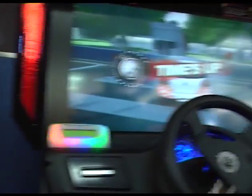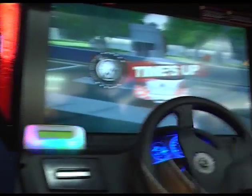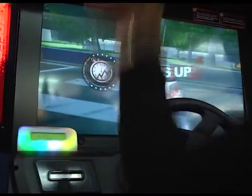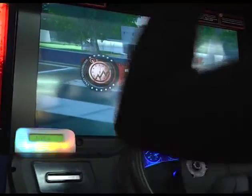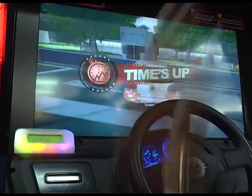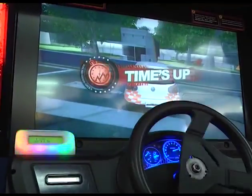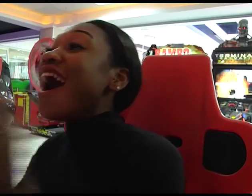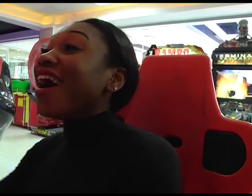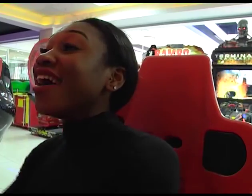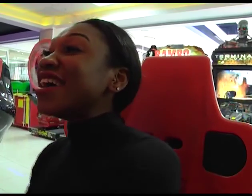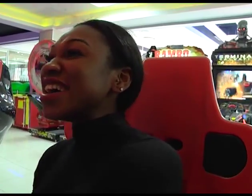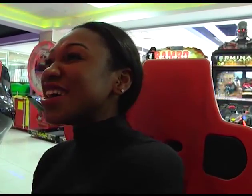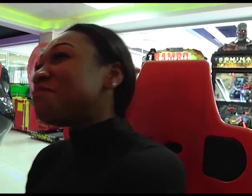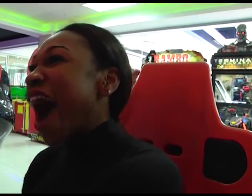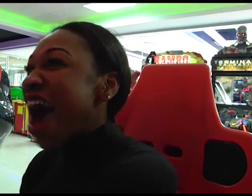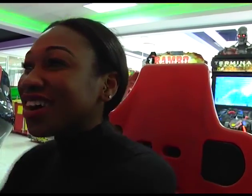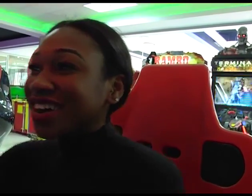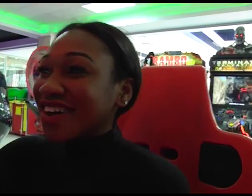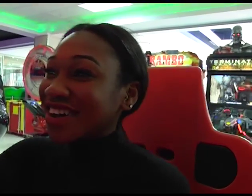no! Ben, come on!